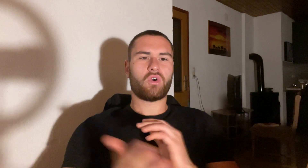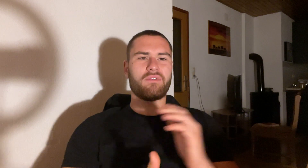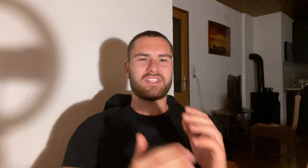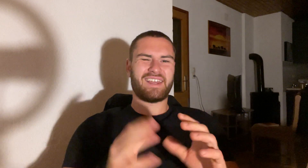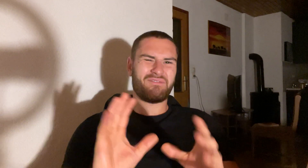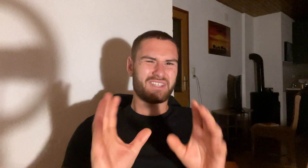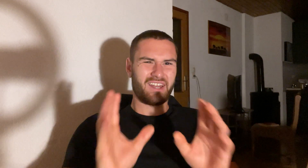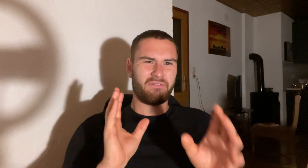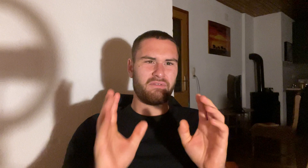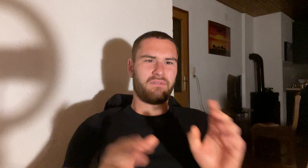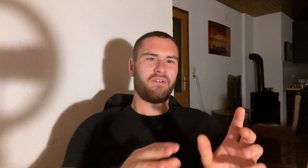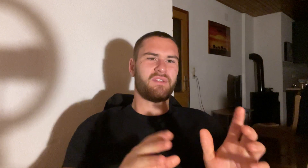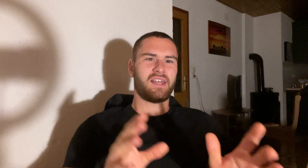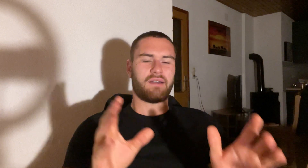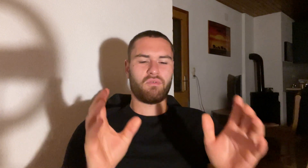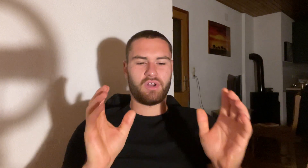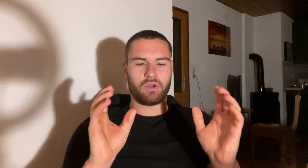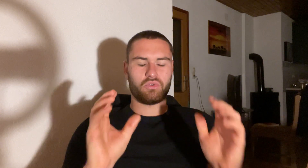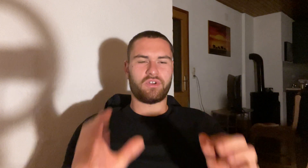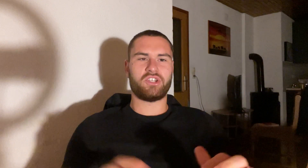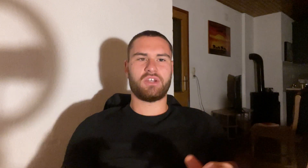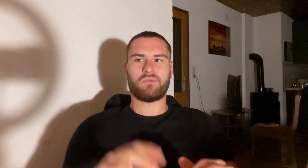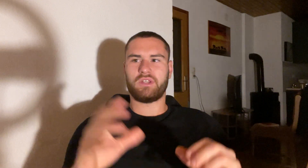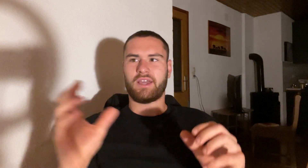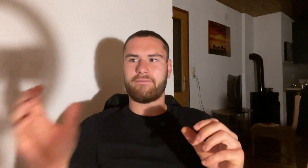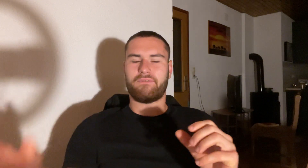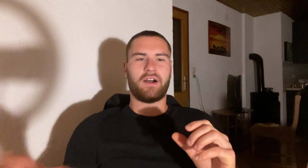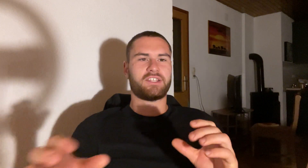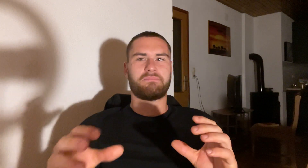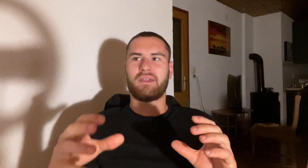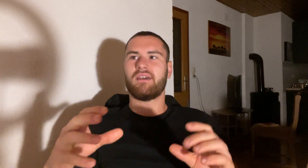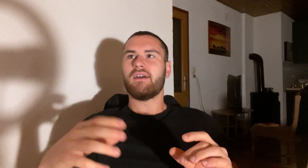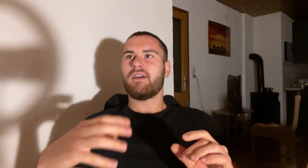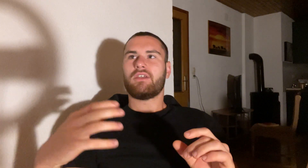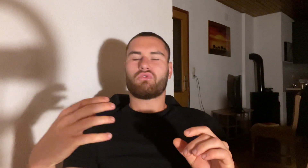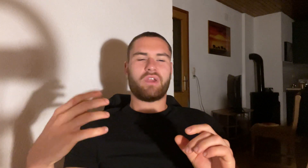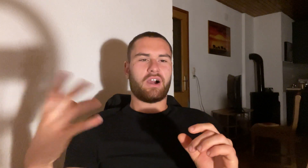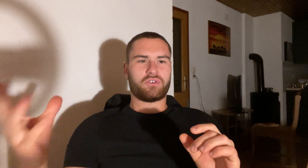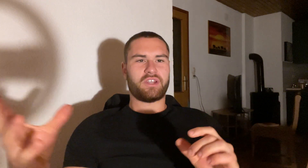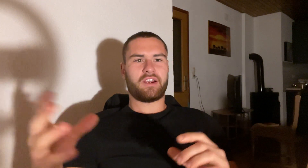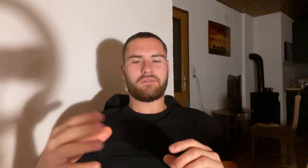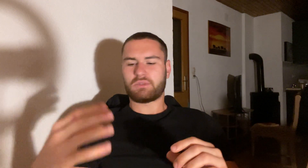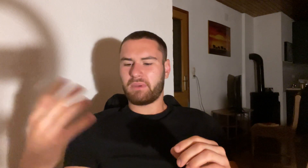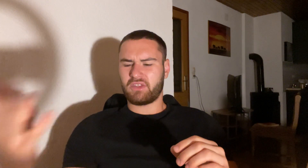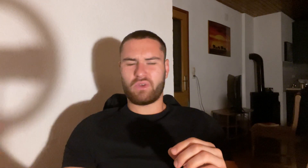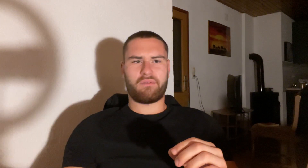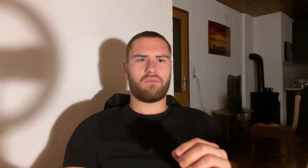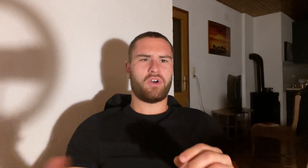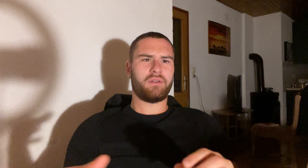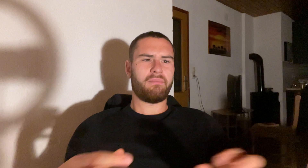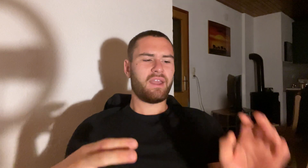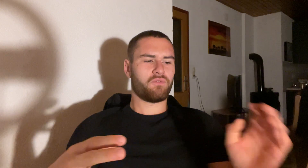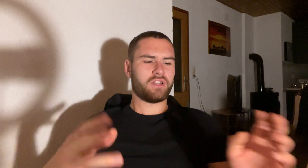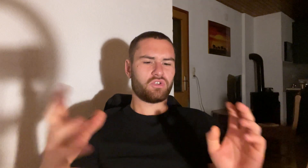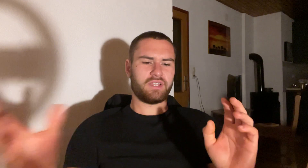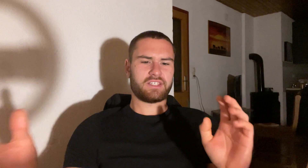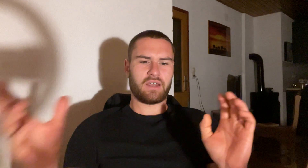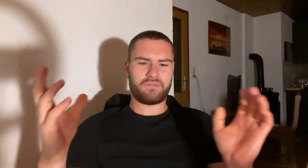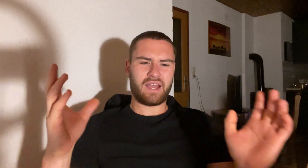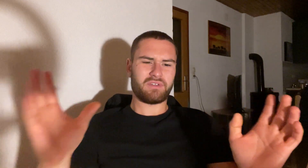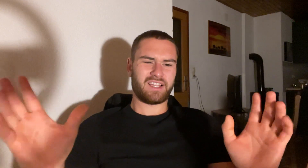it was like it was kind of 50-50 like I would want to go to the gym really have fun spend three hours there speak to everyone make friends all that stuff now it's